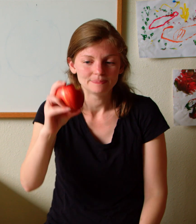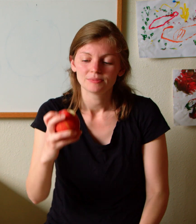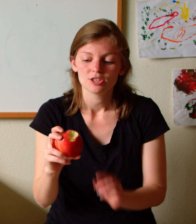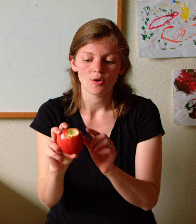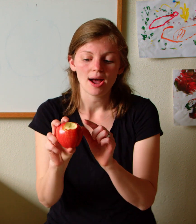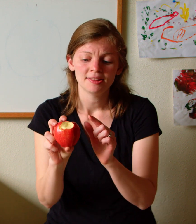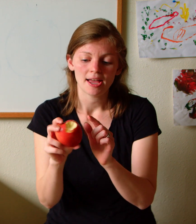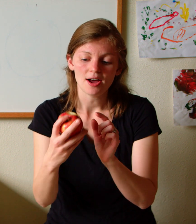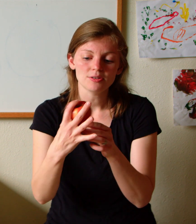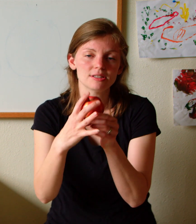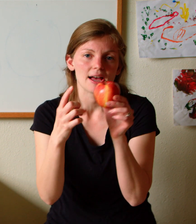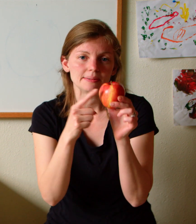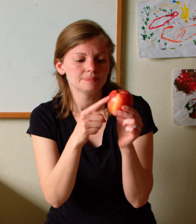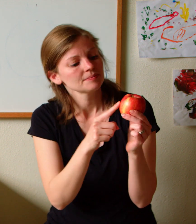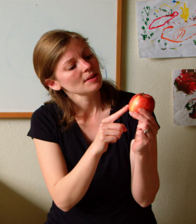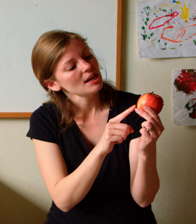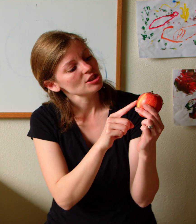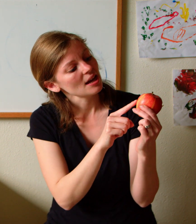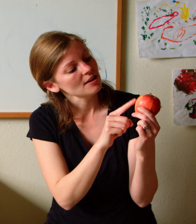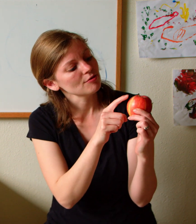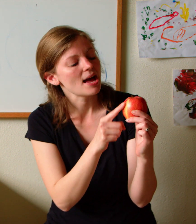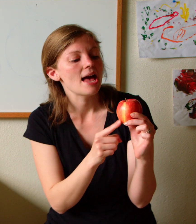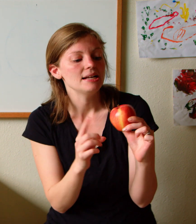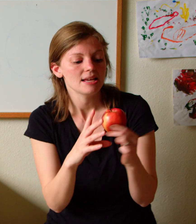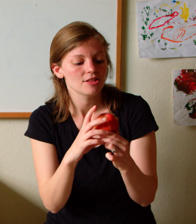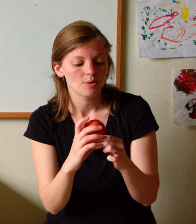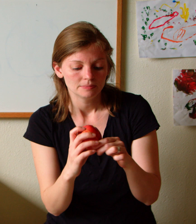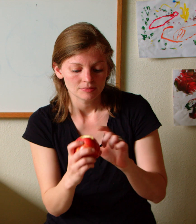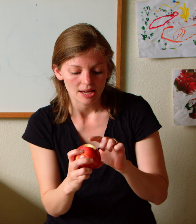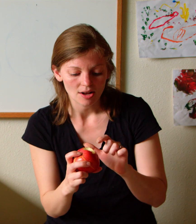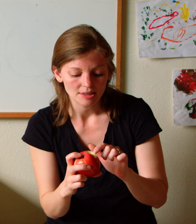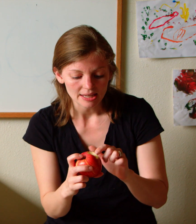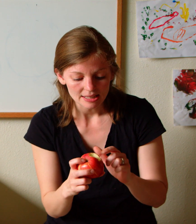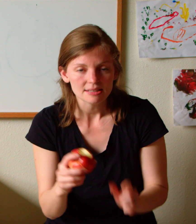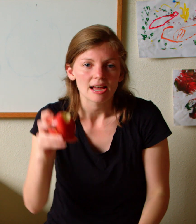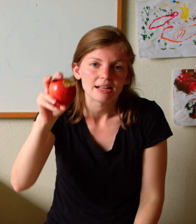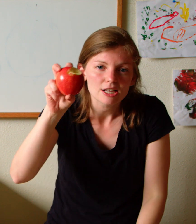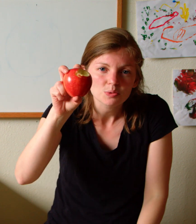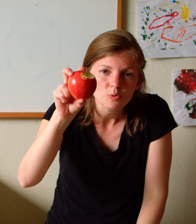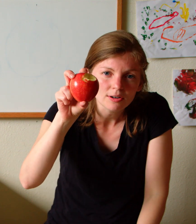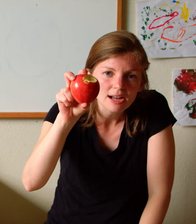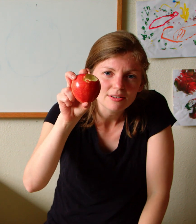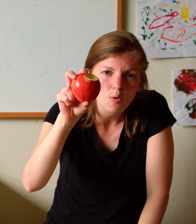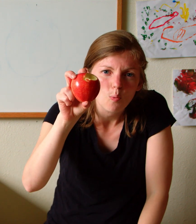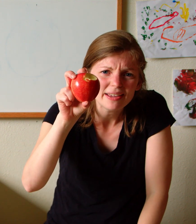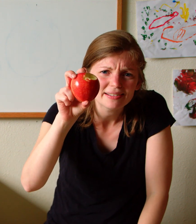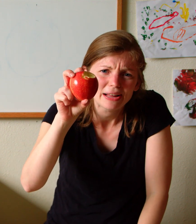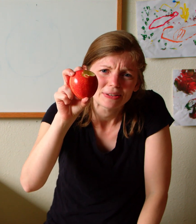so on the outside it's kind of red and yellow and on the inside it's more kind of a white color